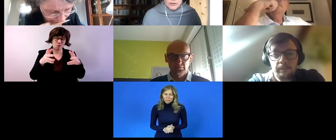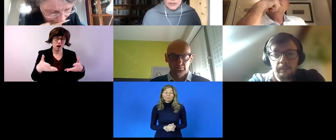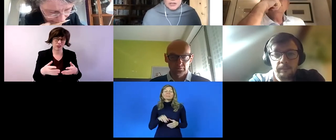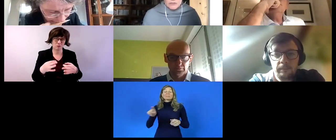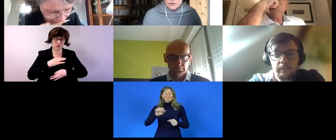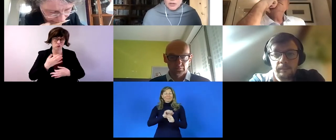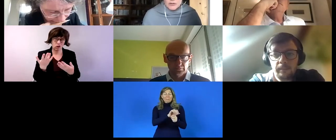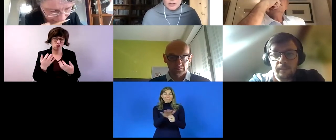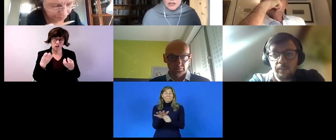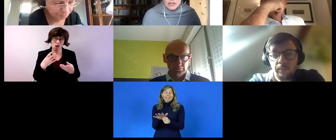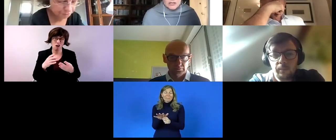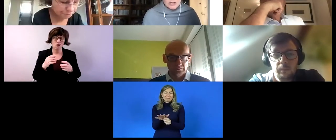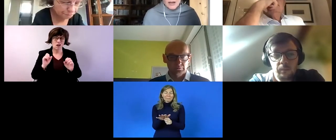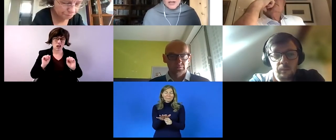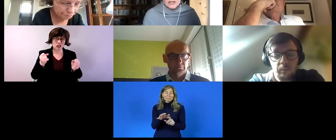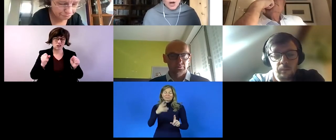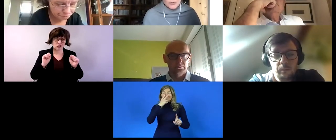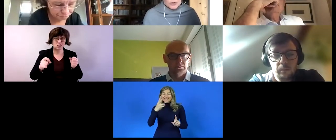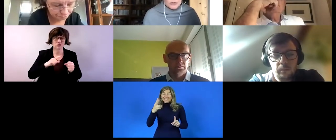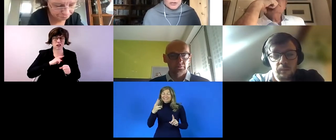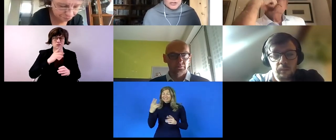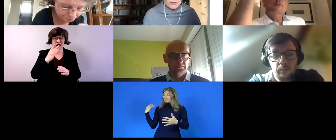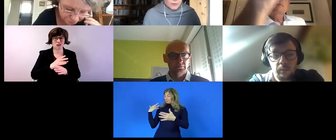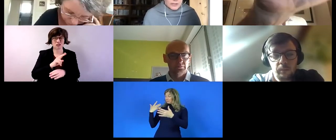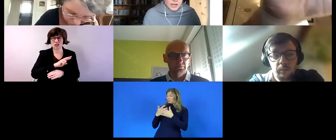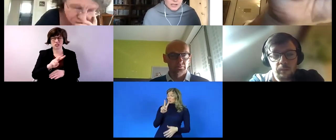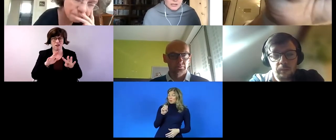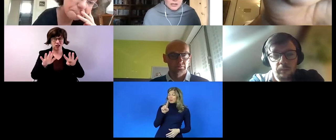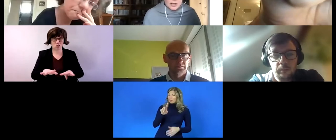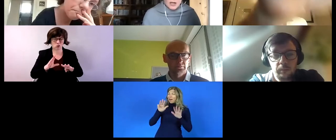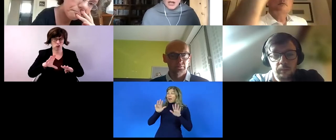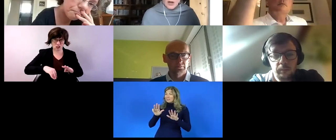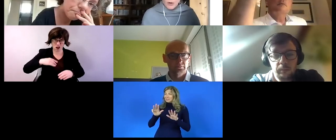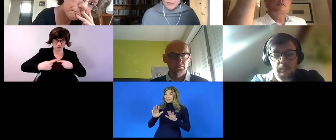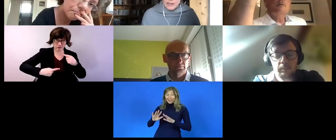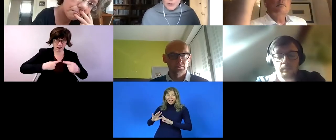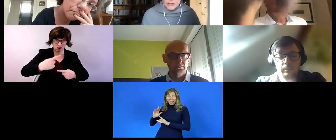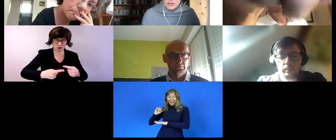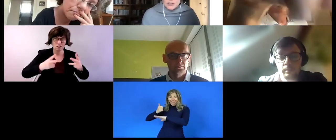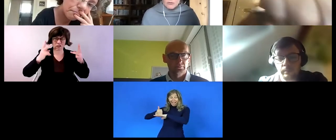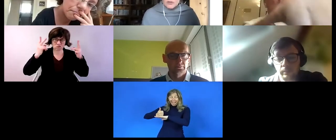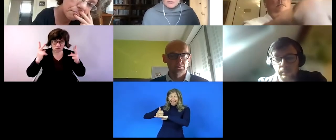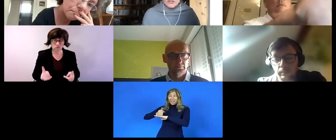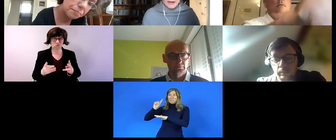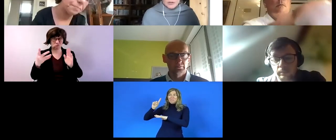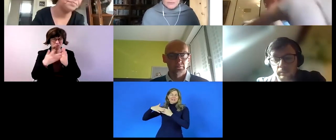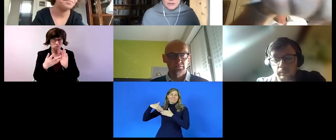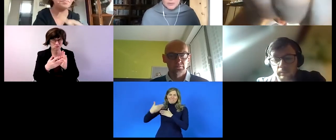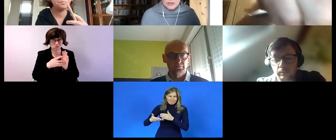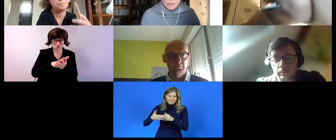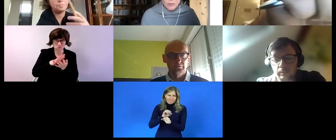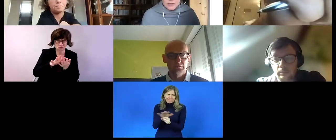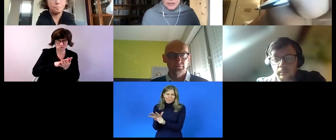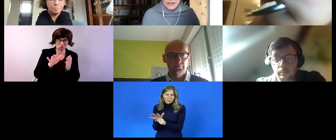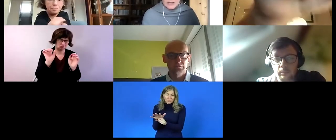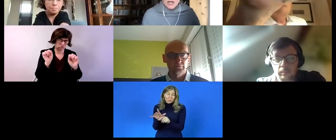towards the end of 2019 haven't had the opportunity to be fully tested uh or evaluated so some of the outcomes have